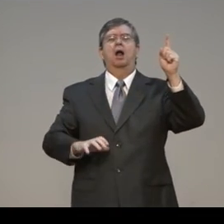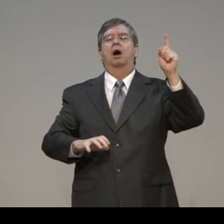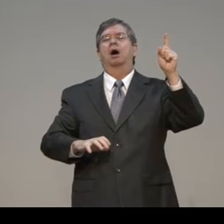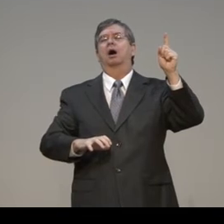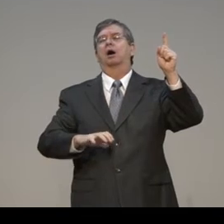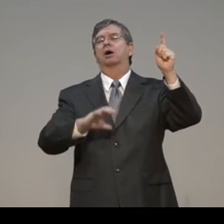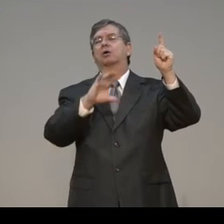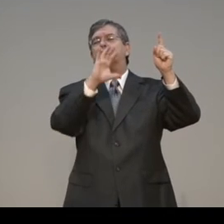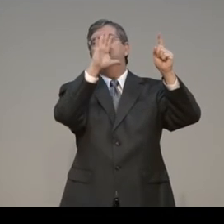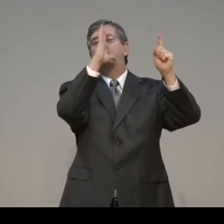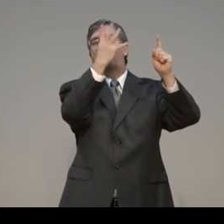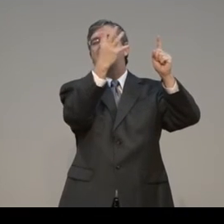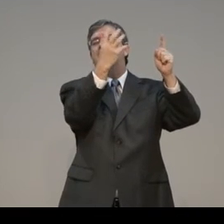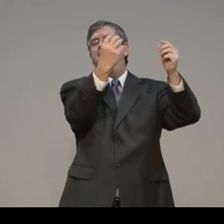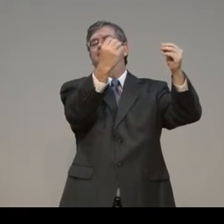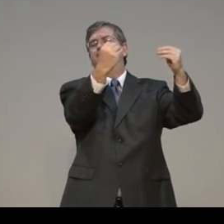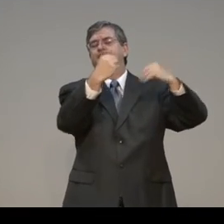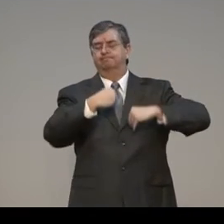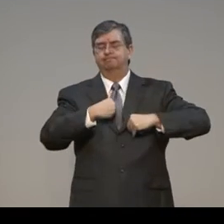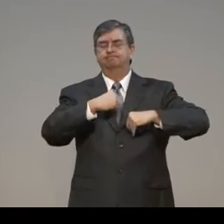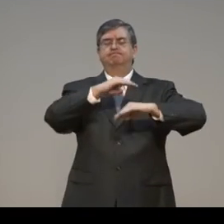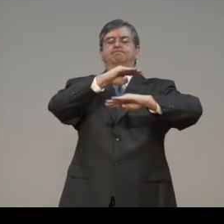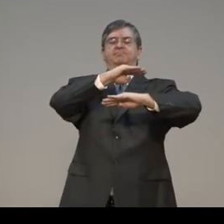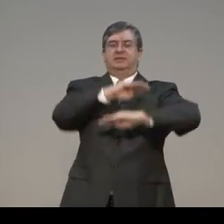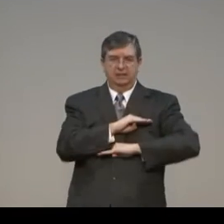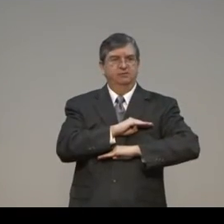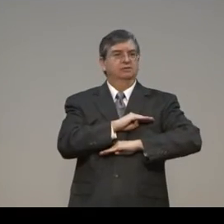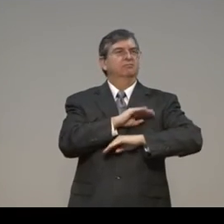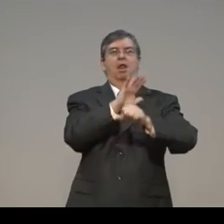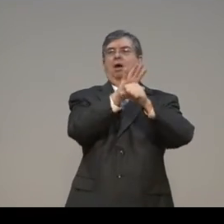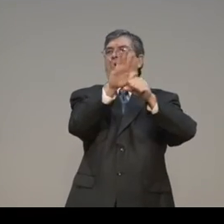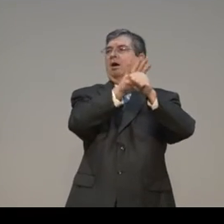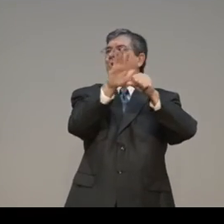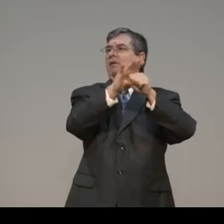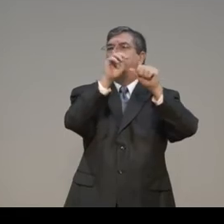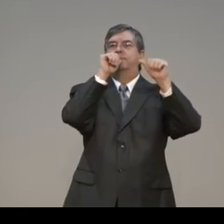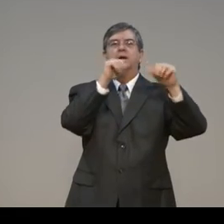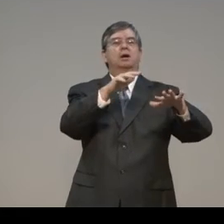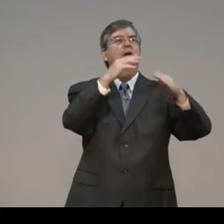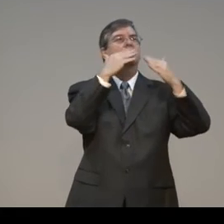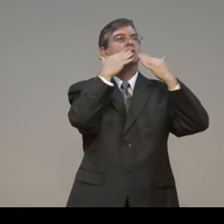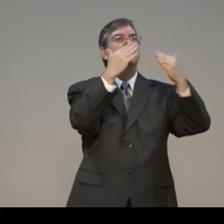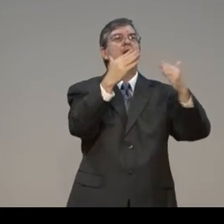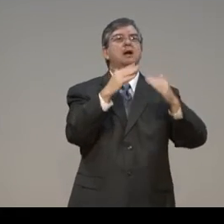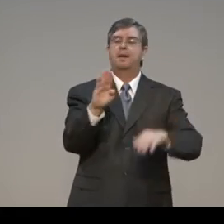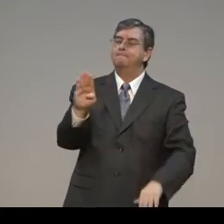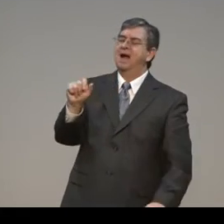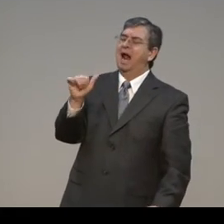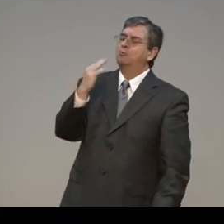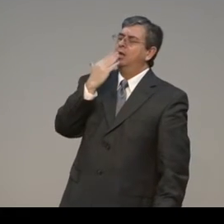worthy of a car show or even to run. And that's what our grace is about. Through Jesus Christ,